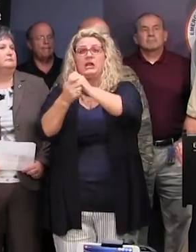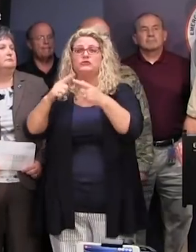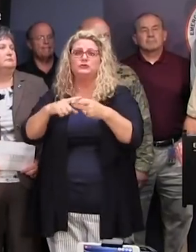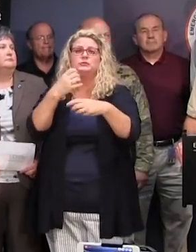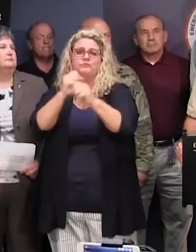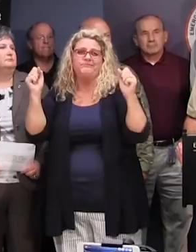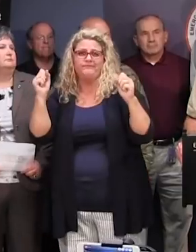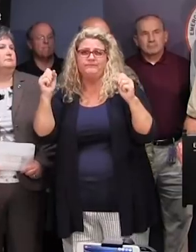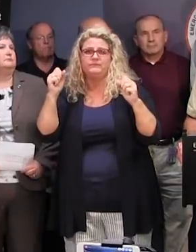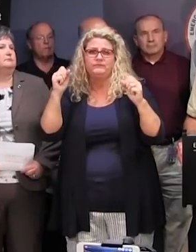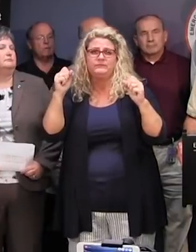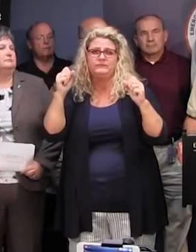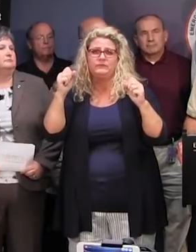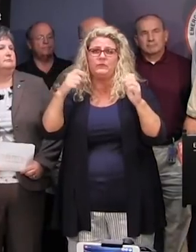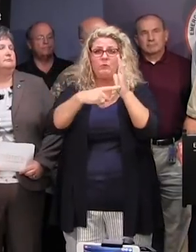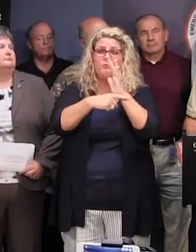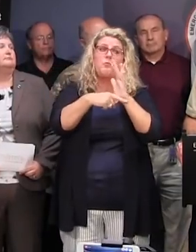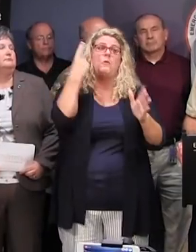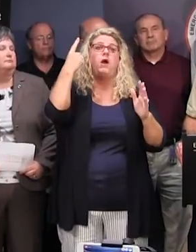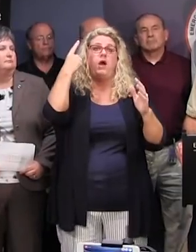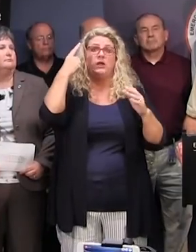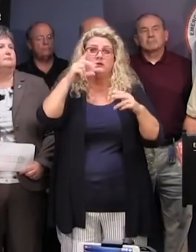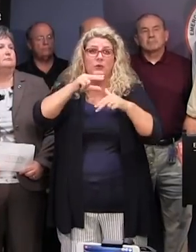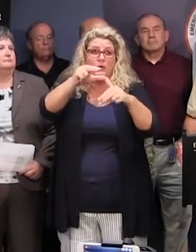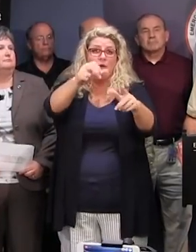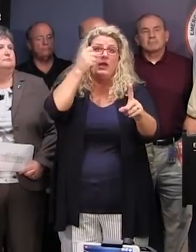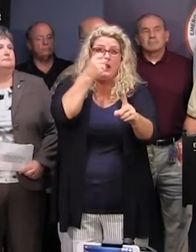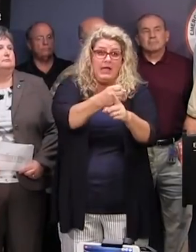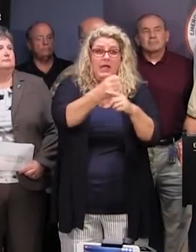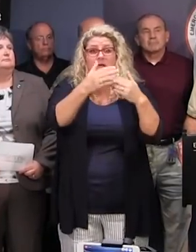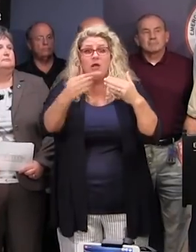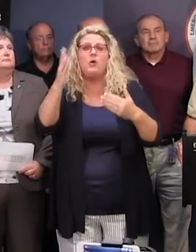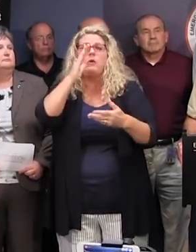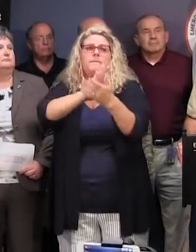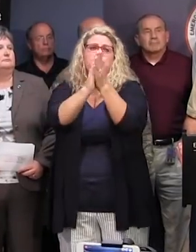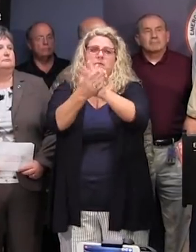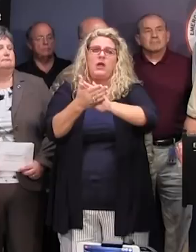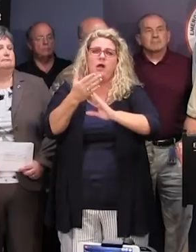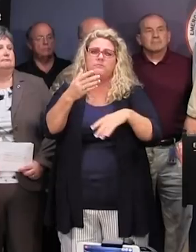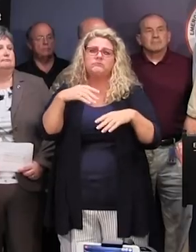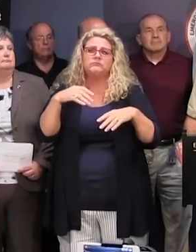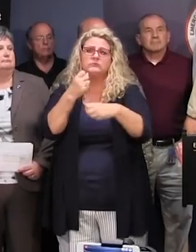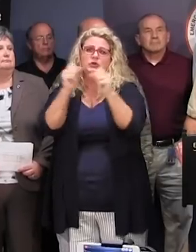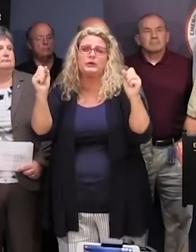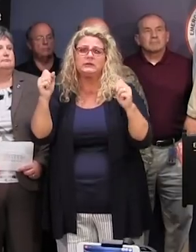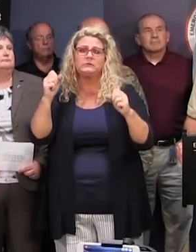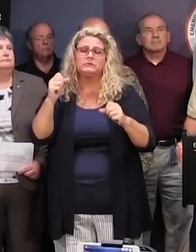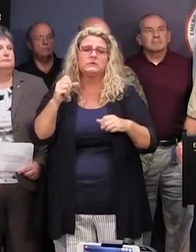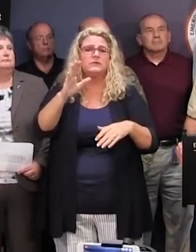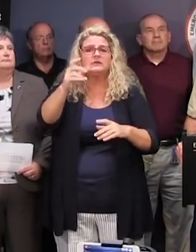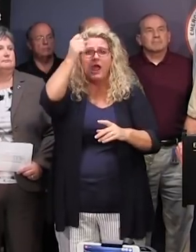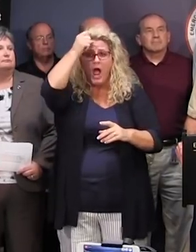as soon as the post storm. Again, as I said the other day, it's not the time for